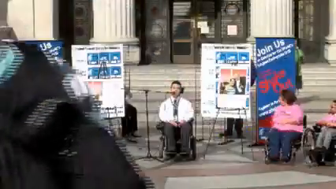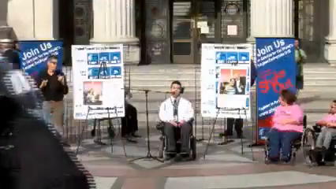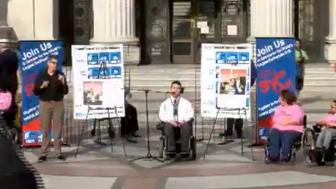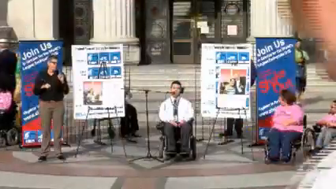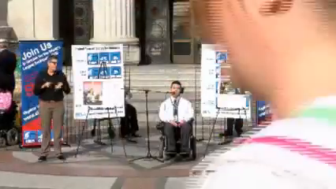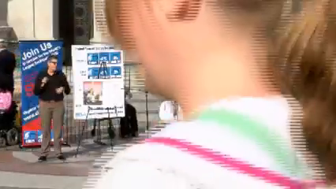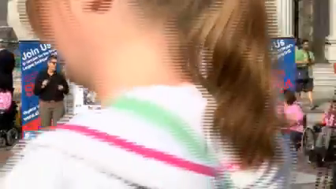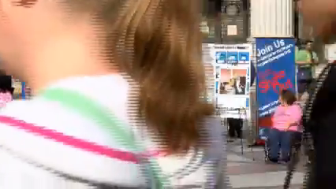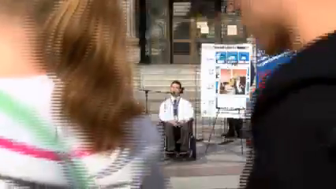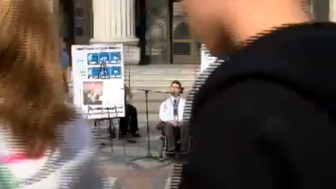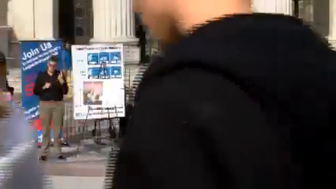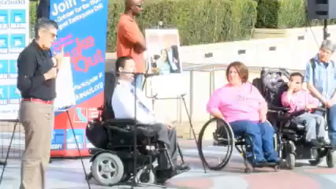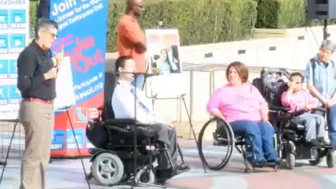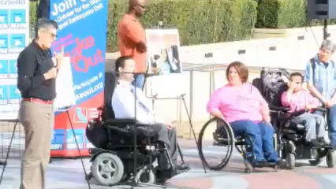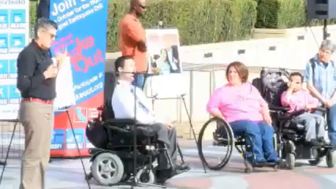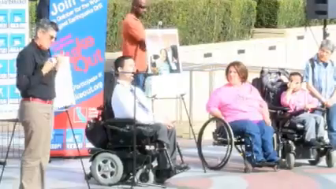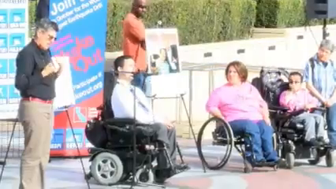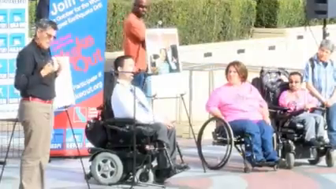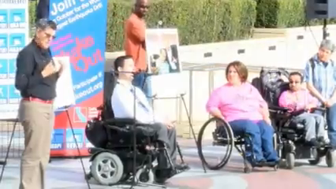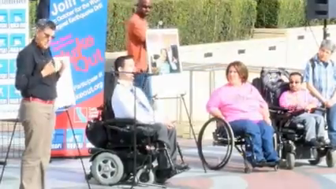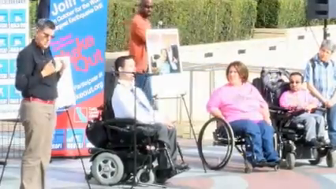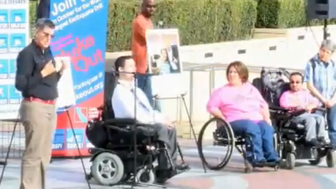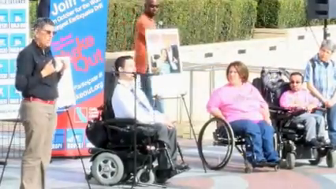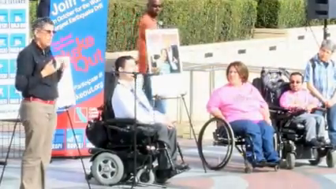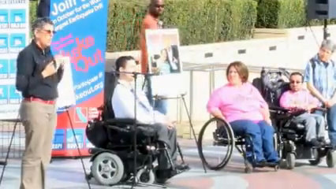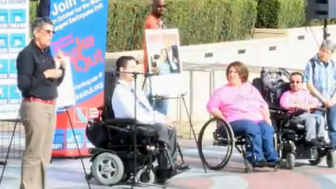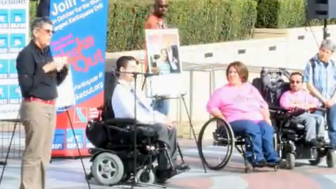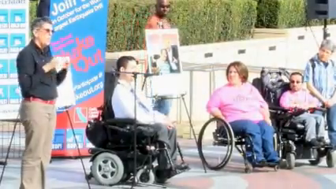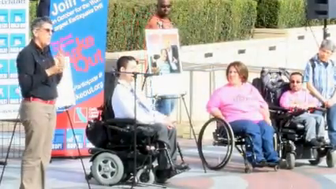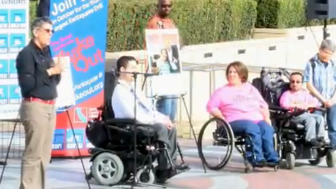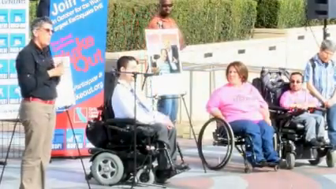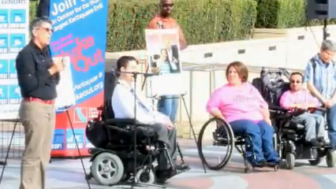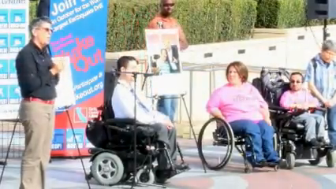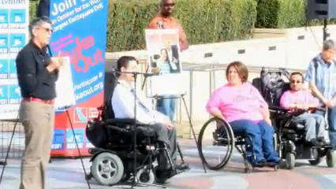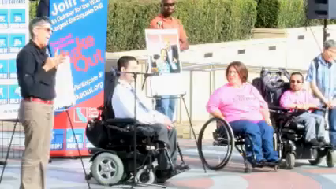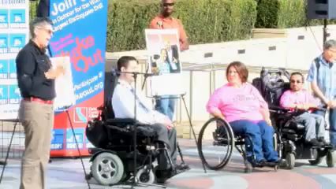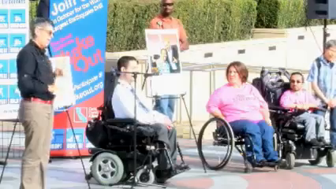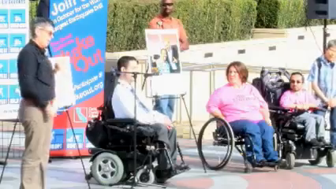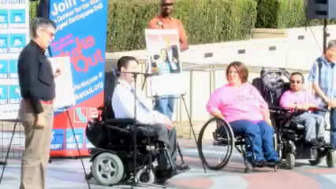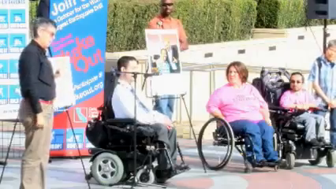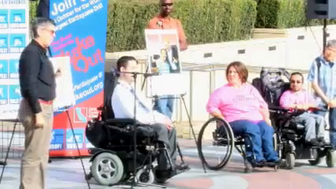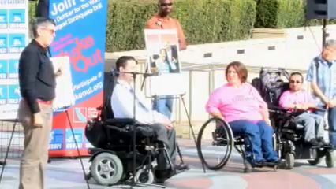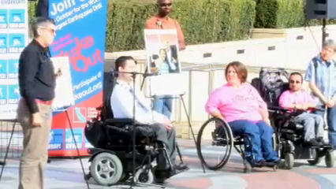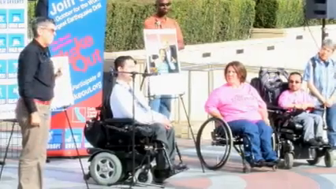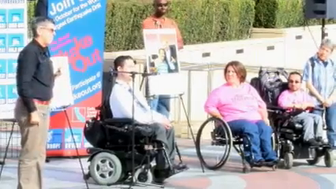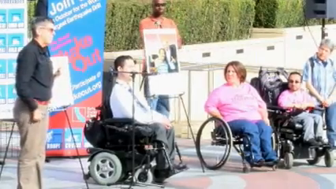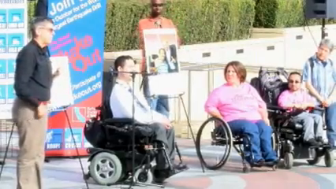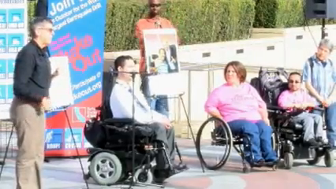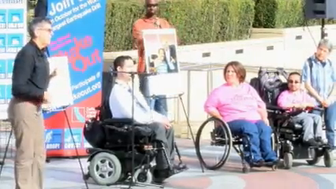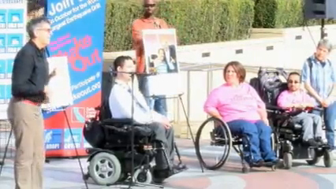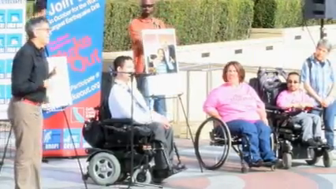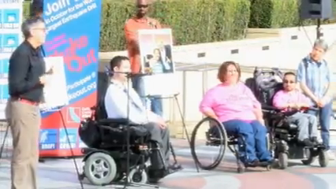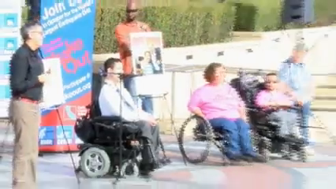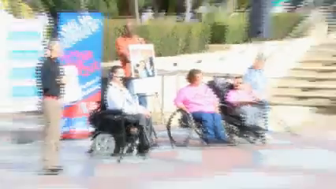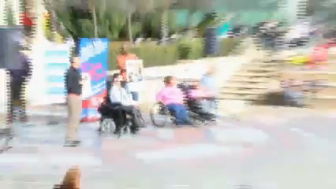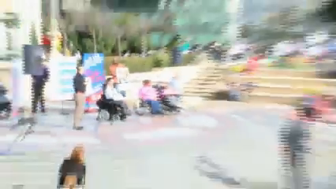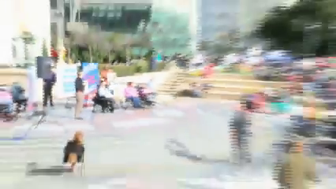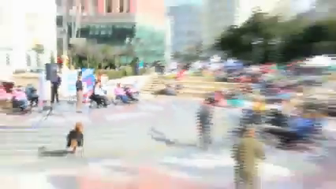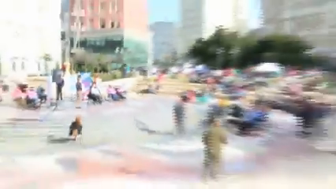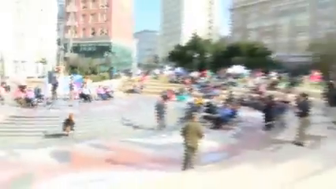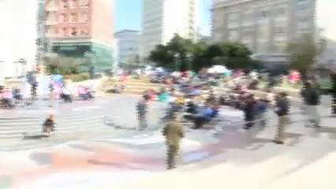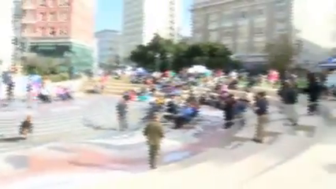we find ourselves in a world without him. But though he is no longer physically here